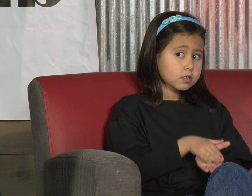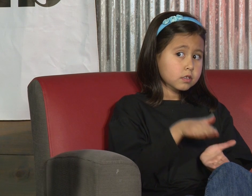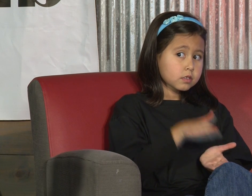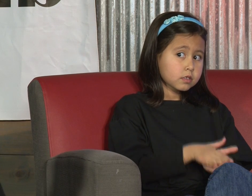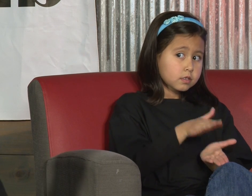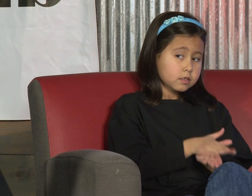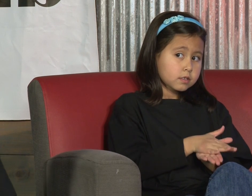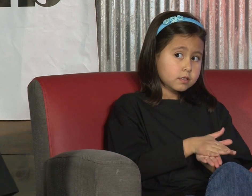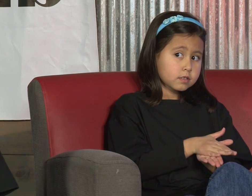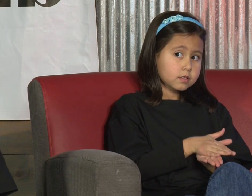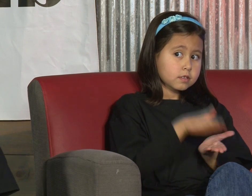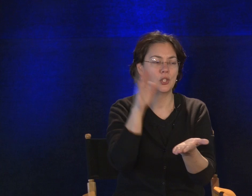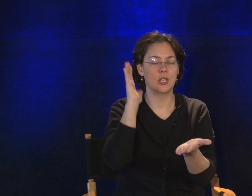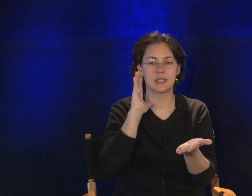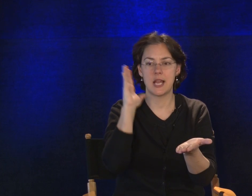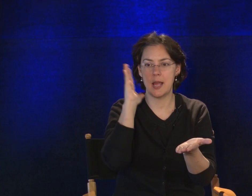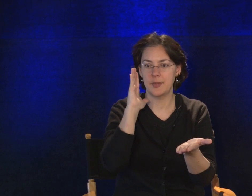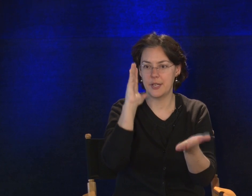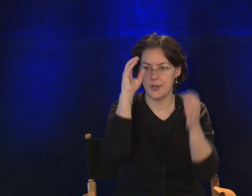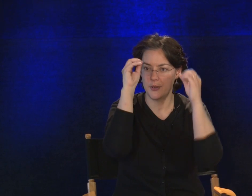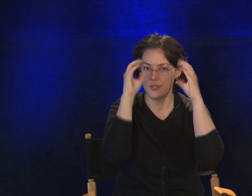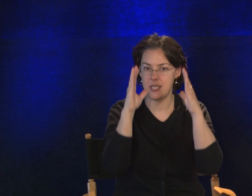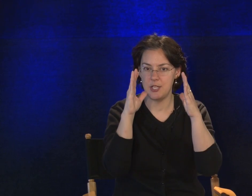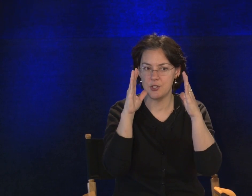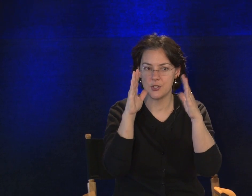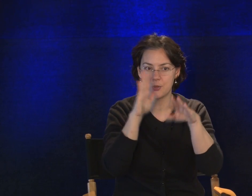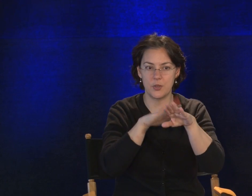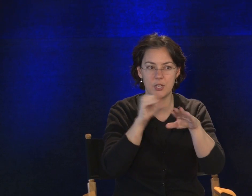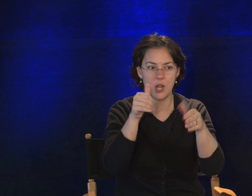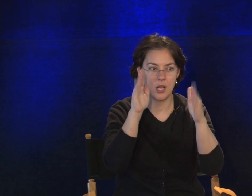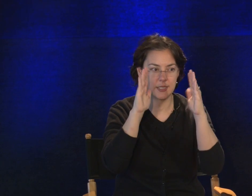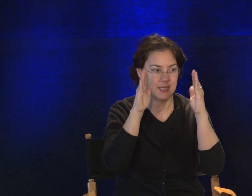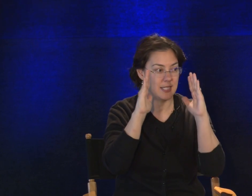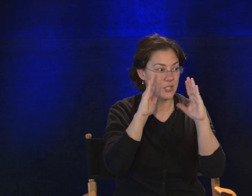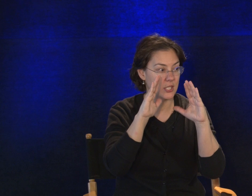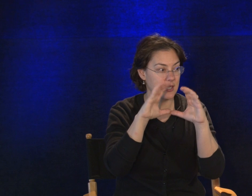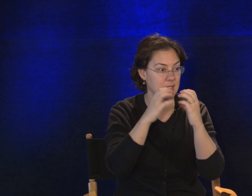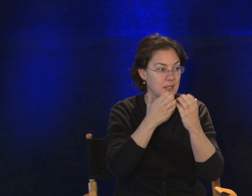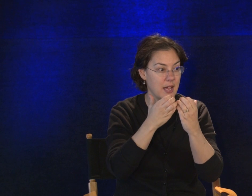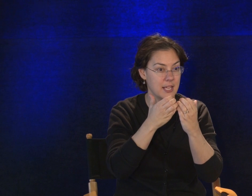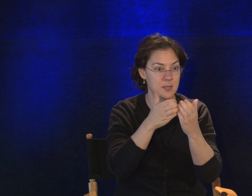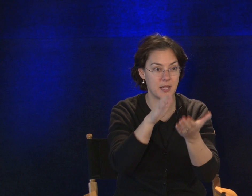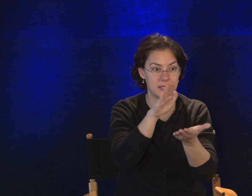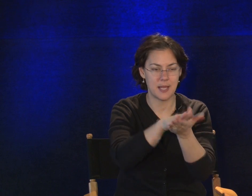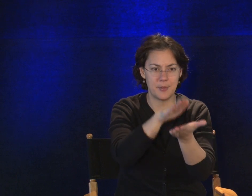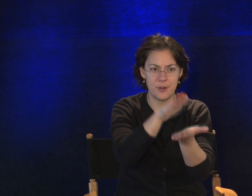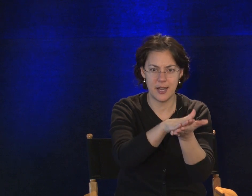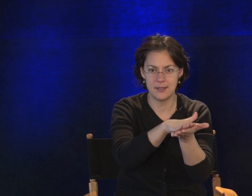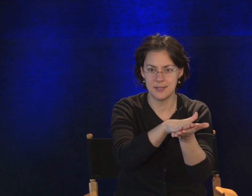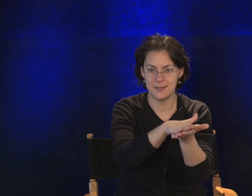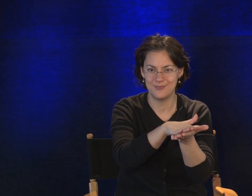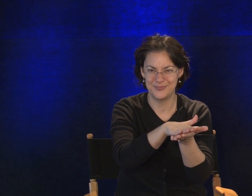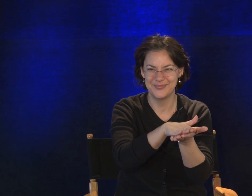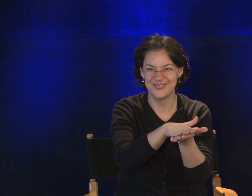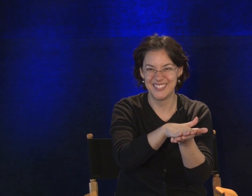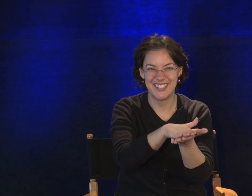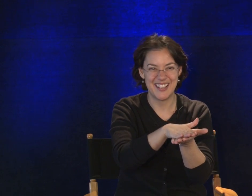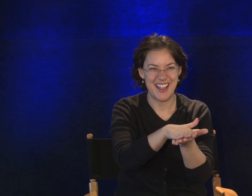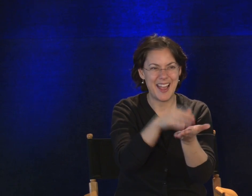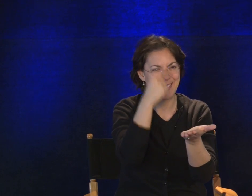School. A long time ago, teachers would call attention in the class by slapping their hands. I